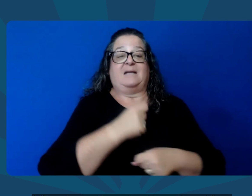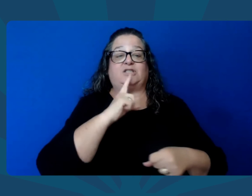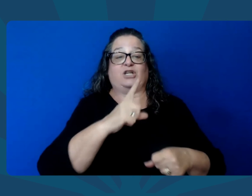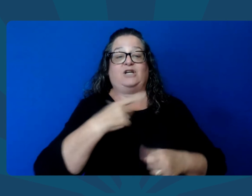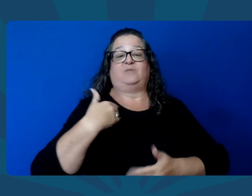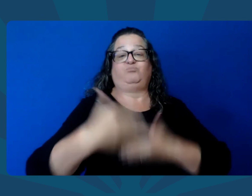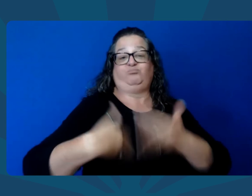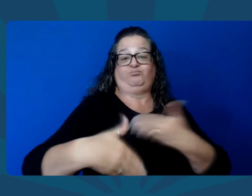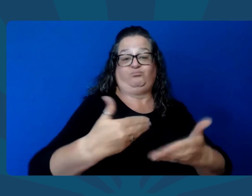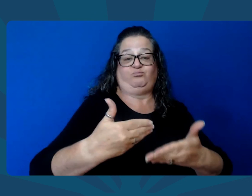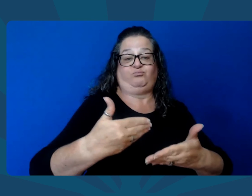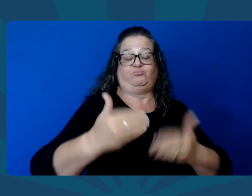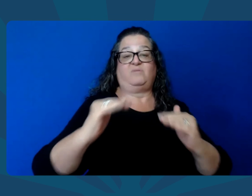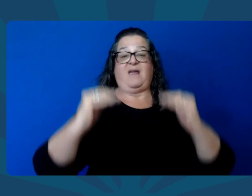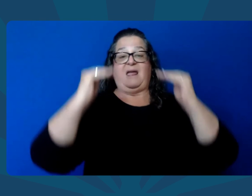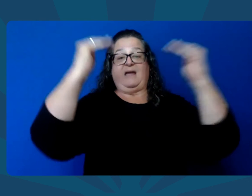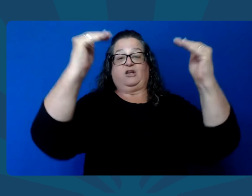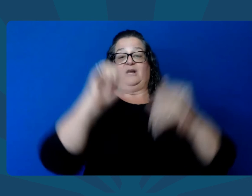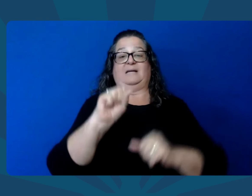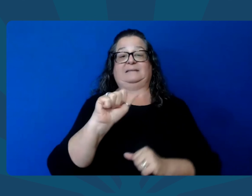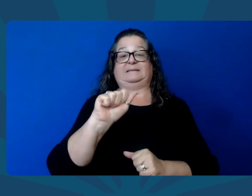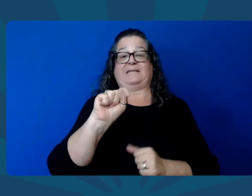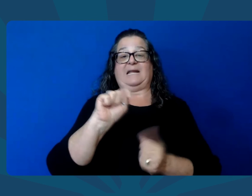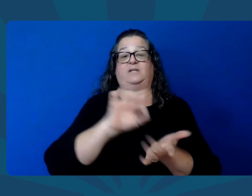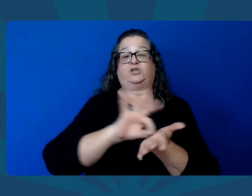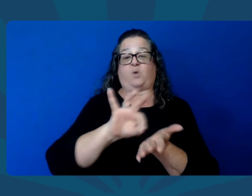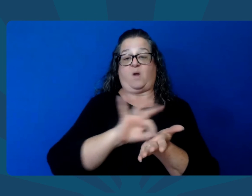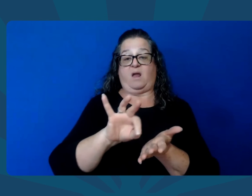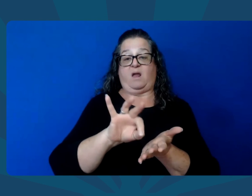my team and I made undeniable progress.